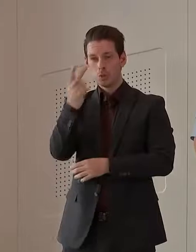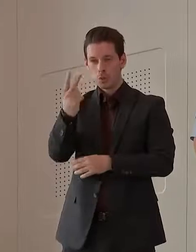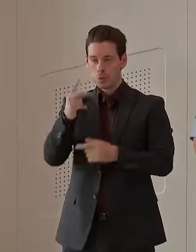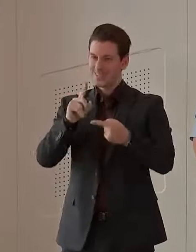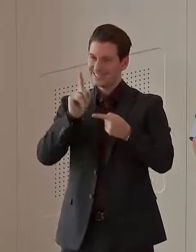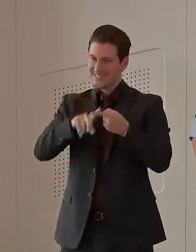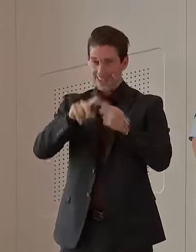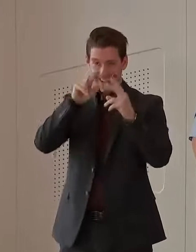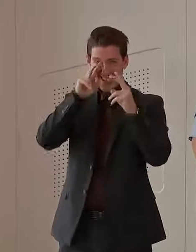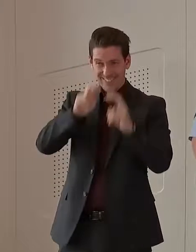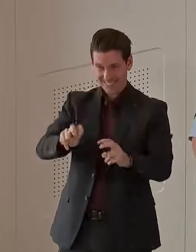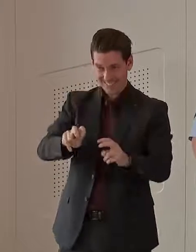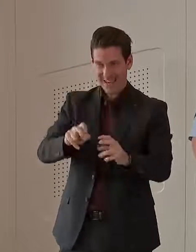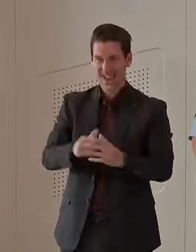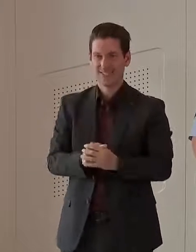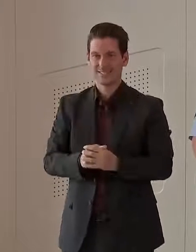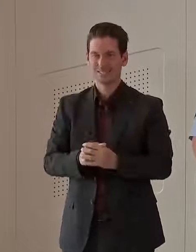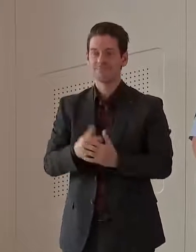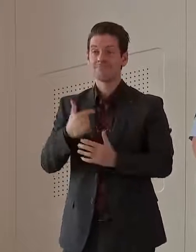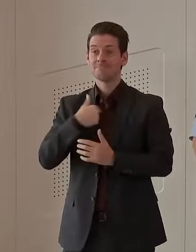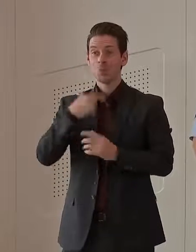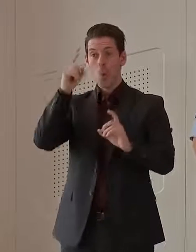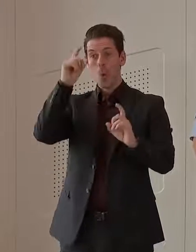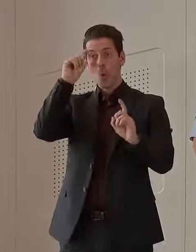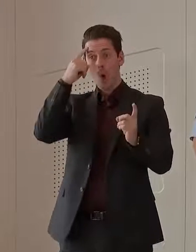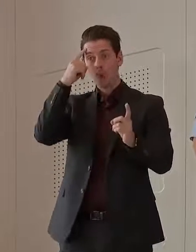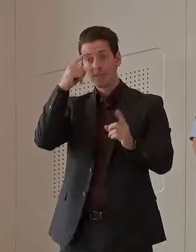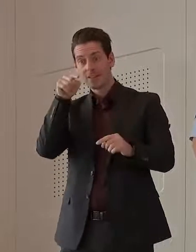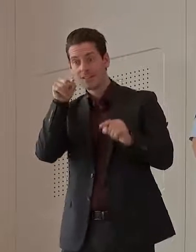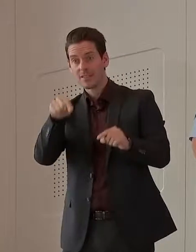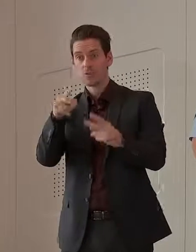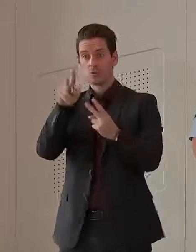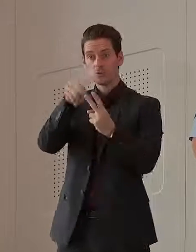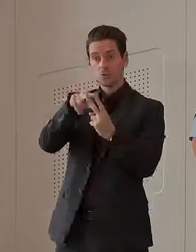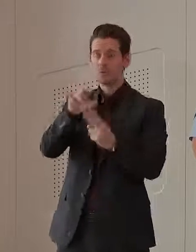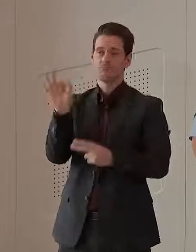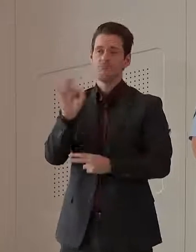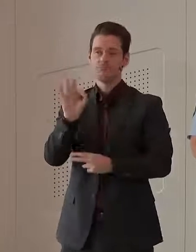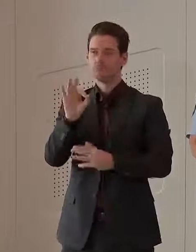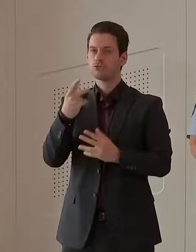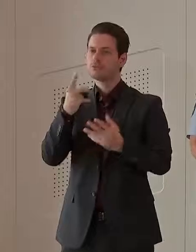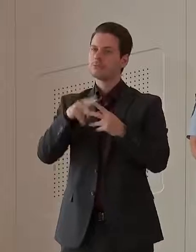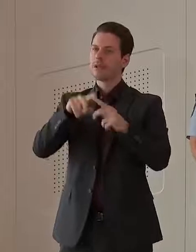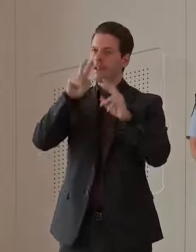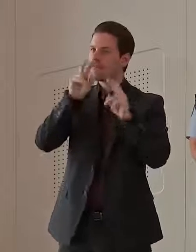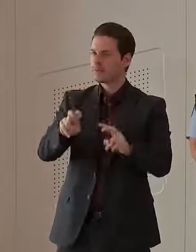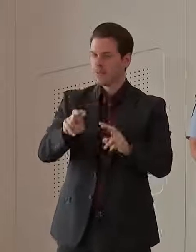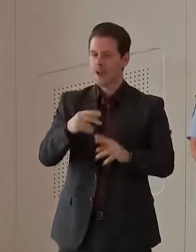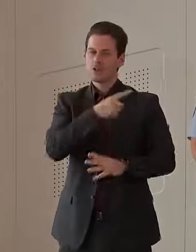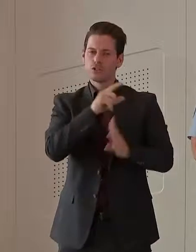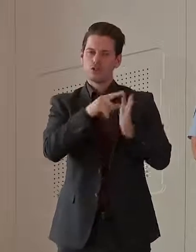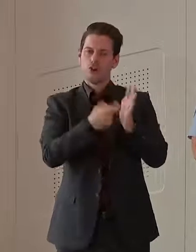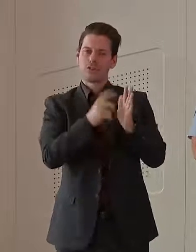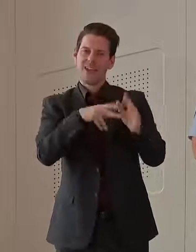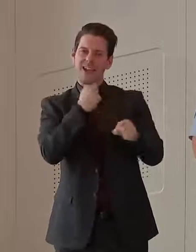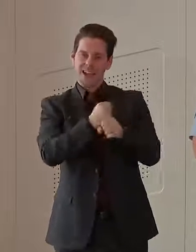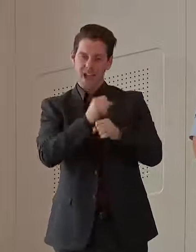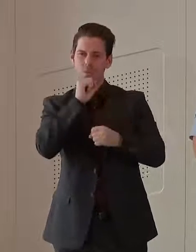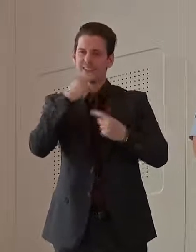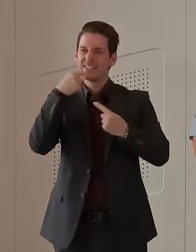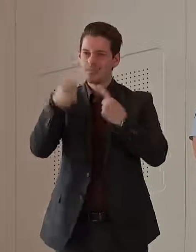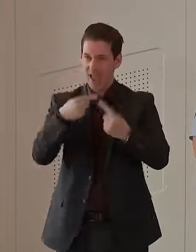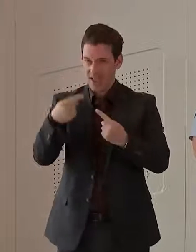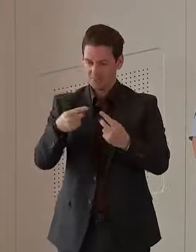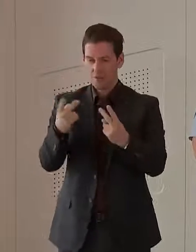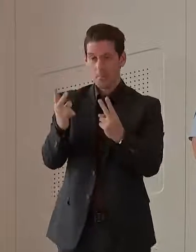investigation, but they are not considered a major risk. And Dr. Young will go through these in a bit more detail at the moment. Both are